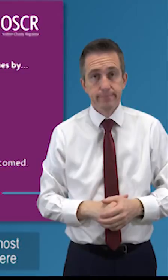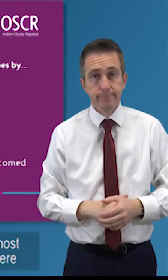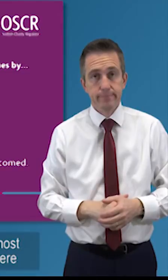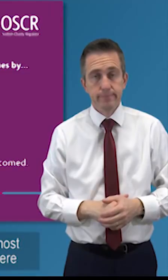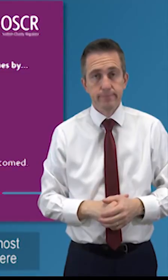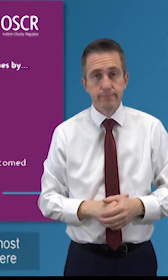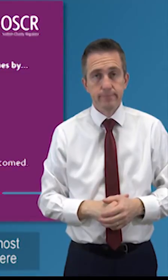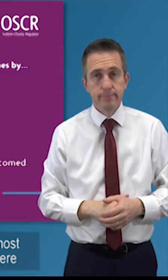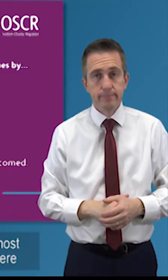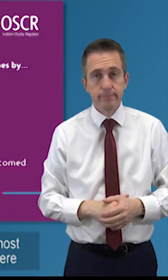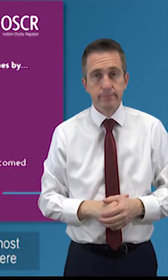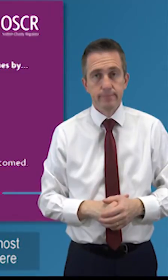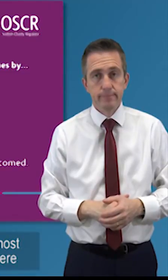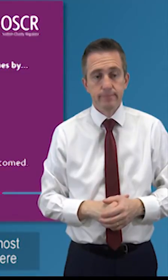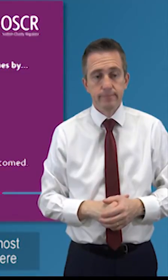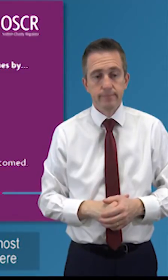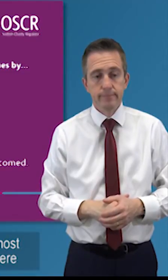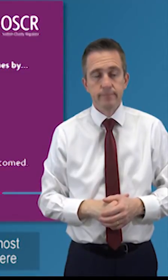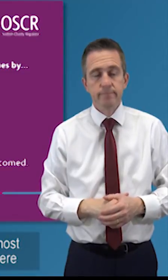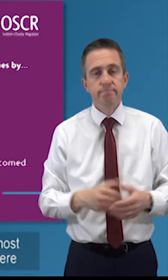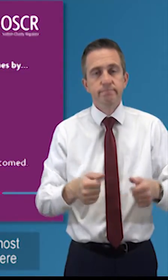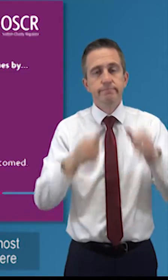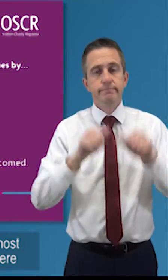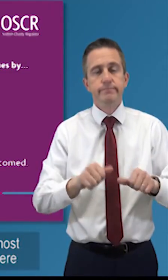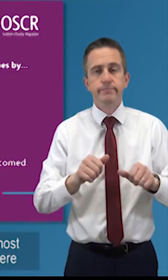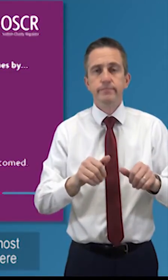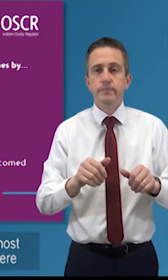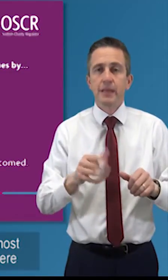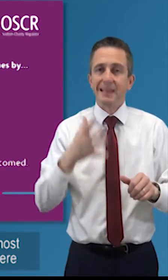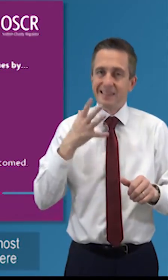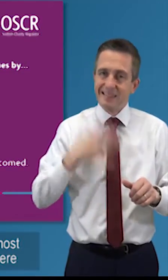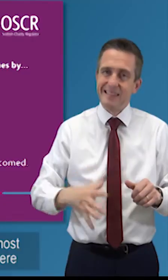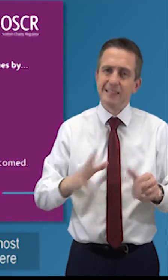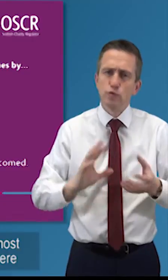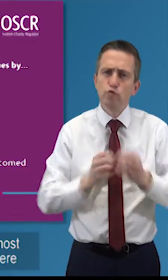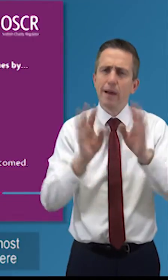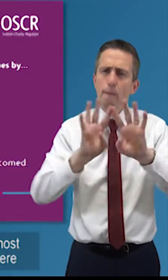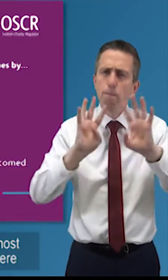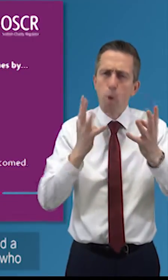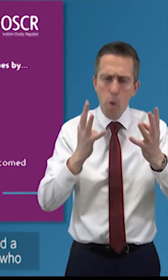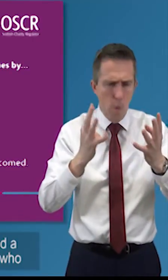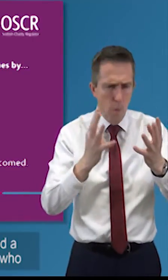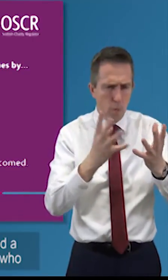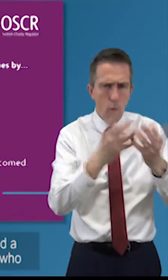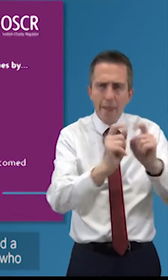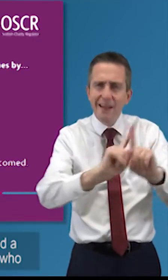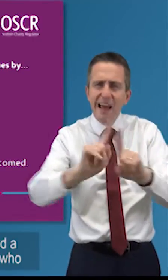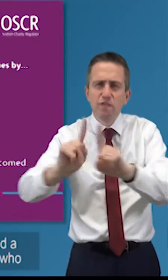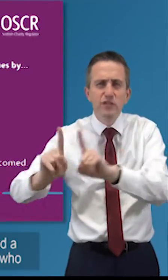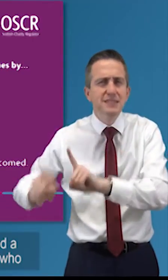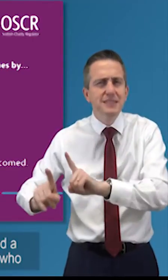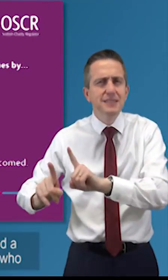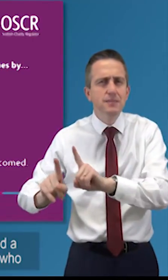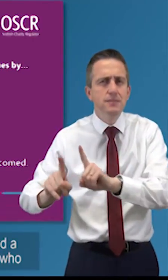and i think this is in a way it's the most diffuse one but it's the most important one creating a board environment where diverse views are